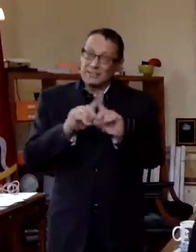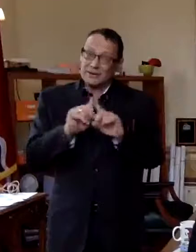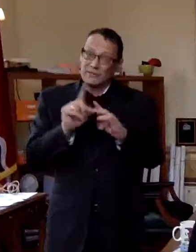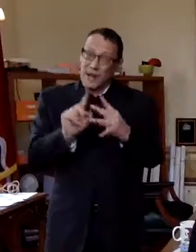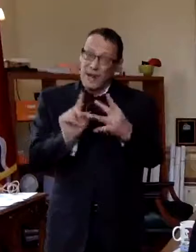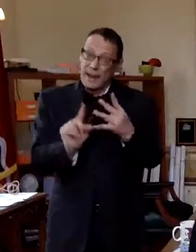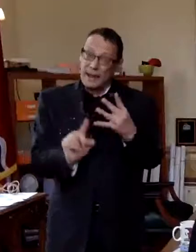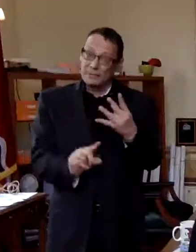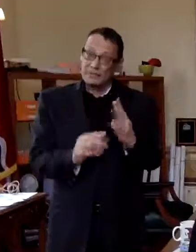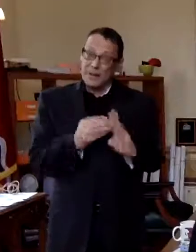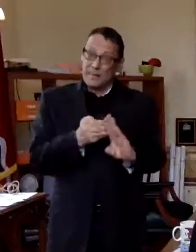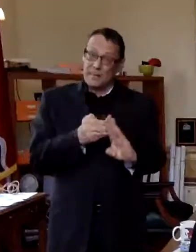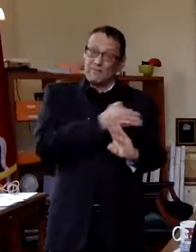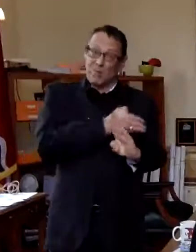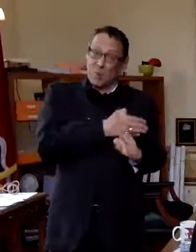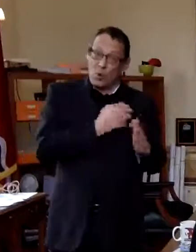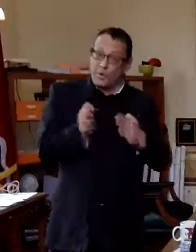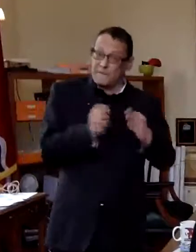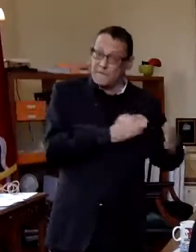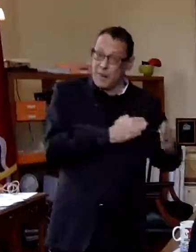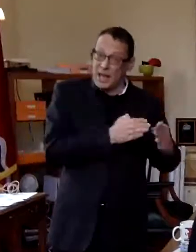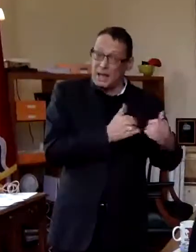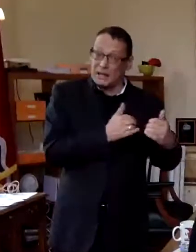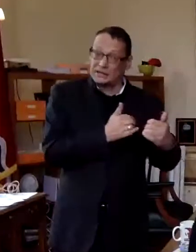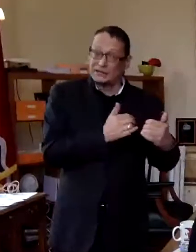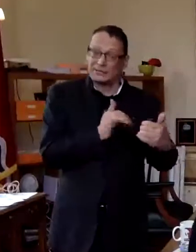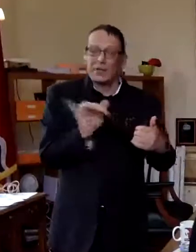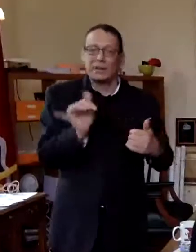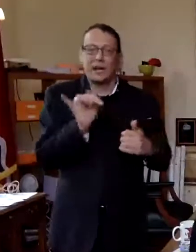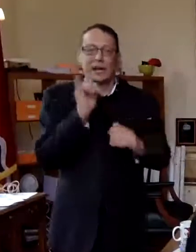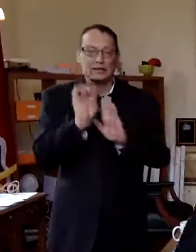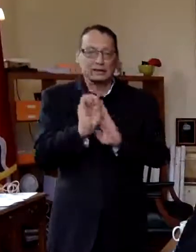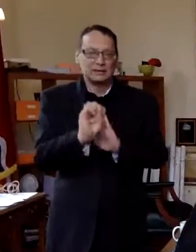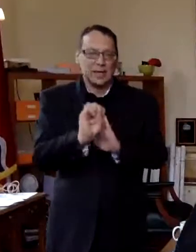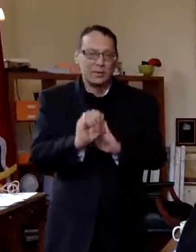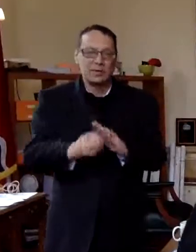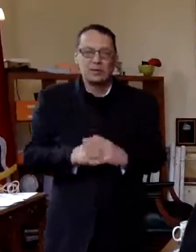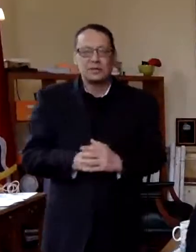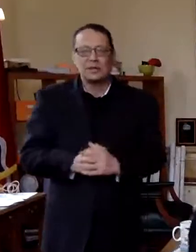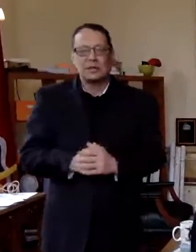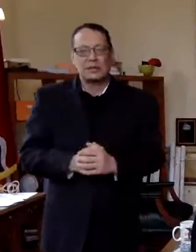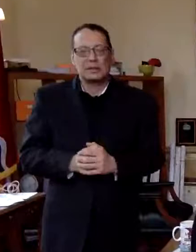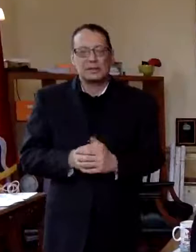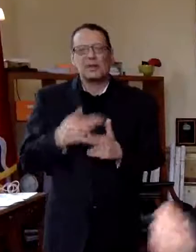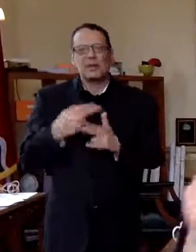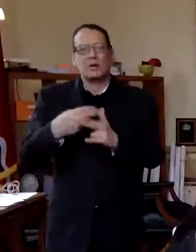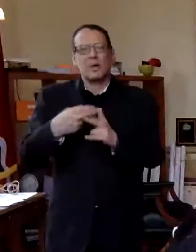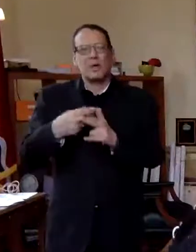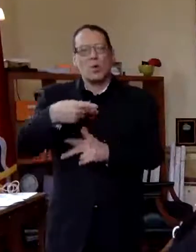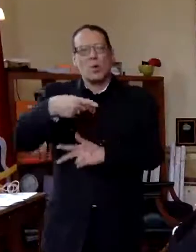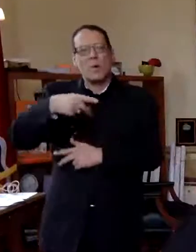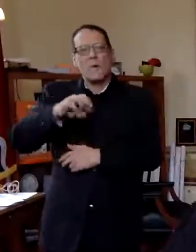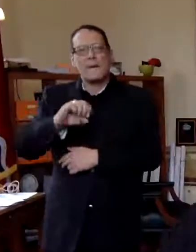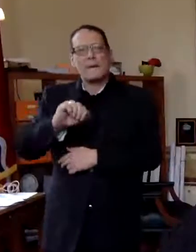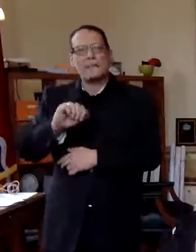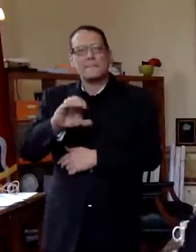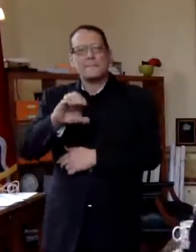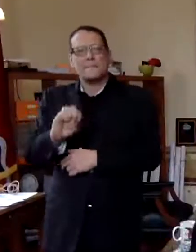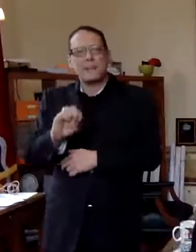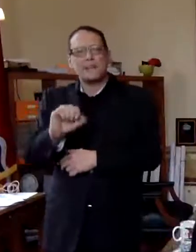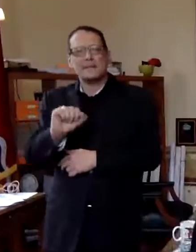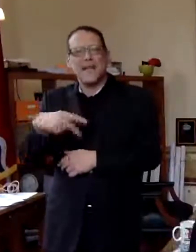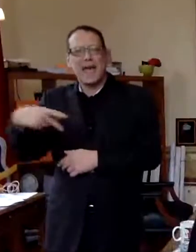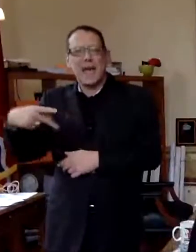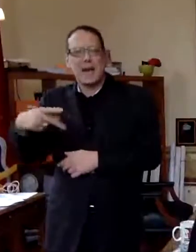that we were going to do such as um it's called a peace app which is a public